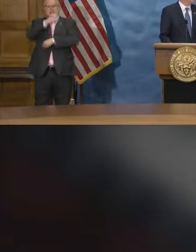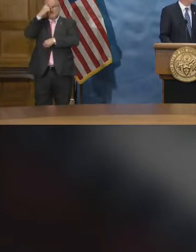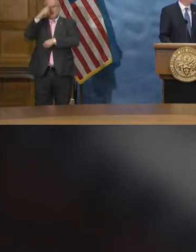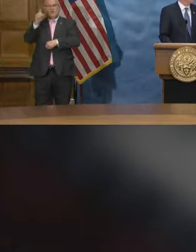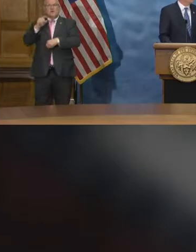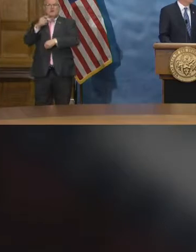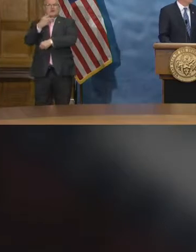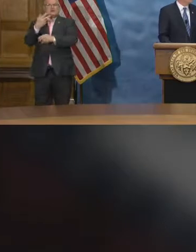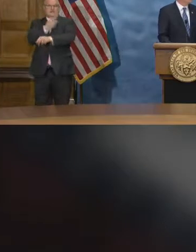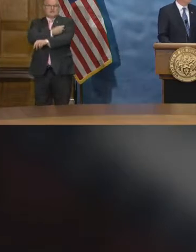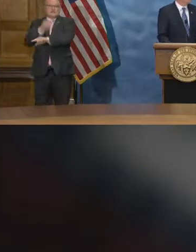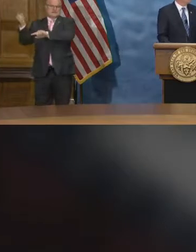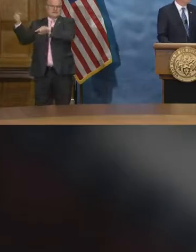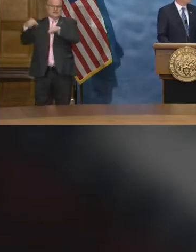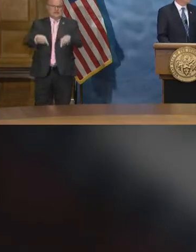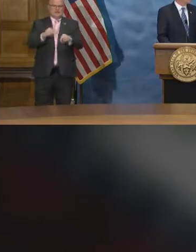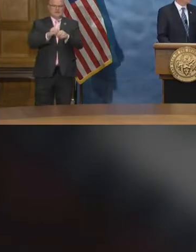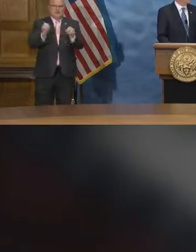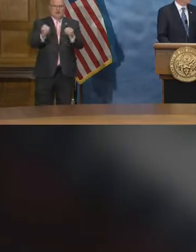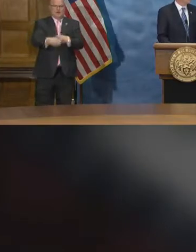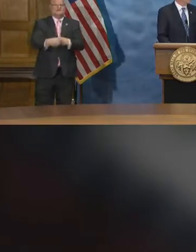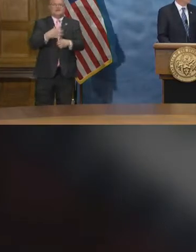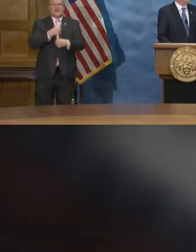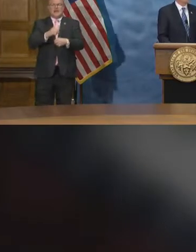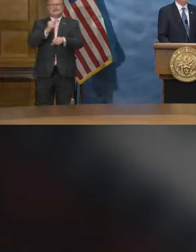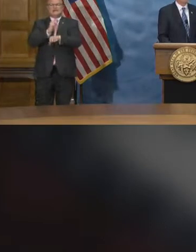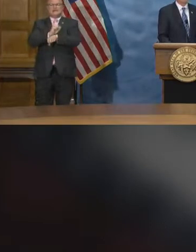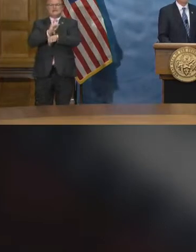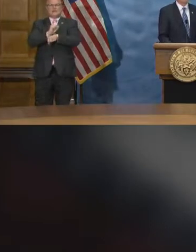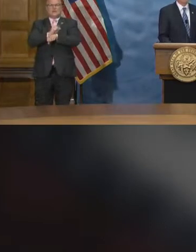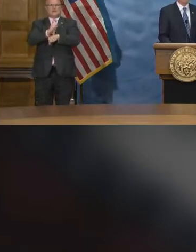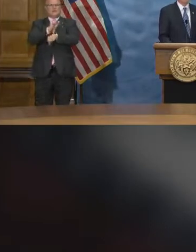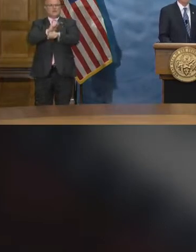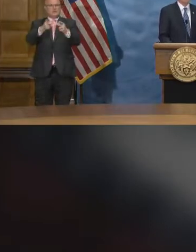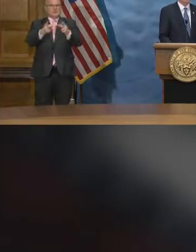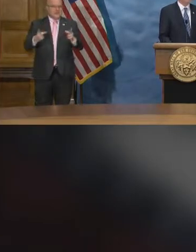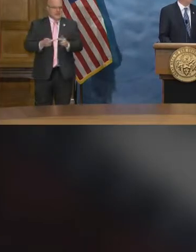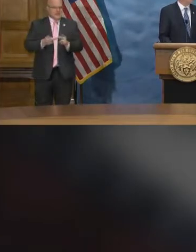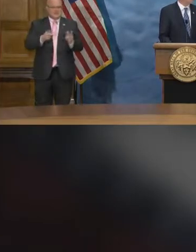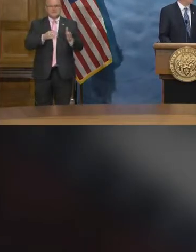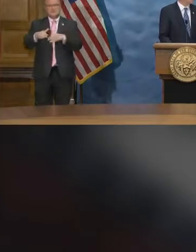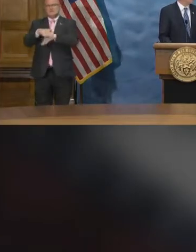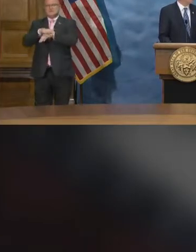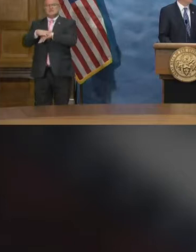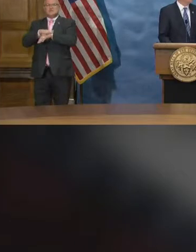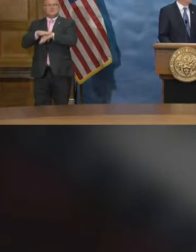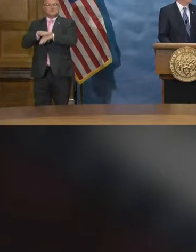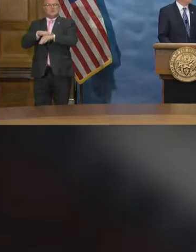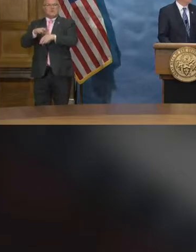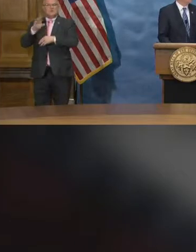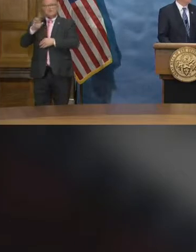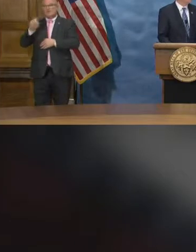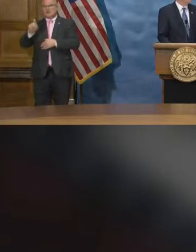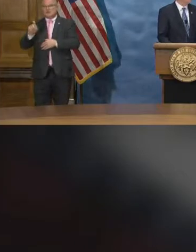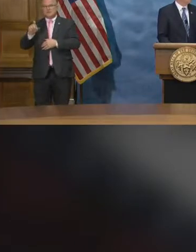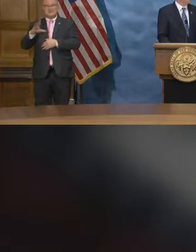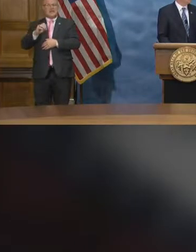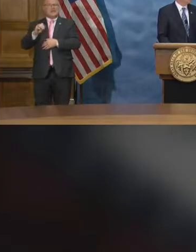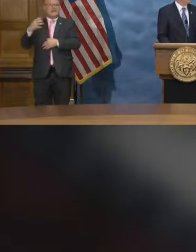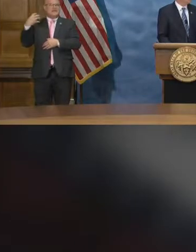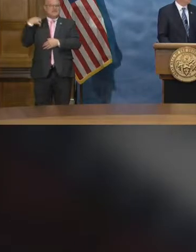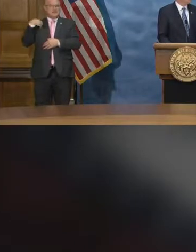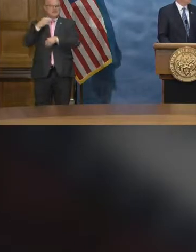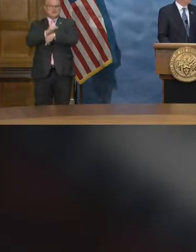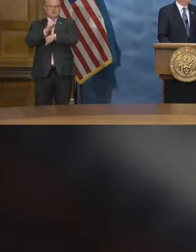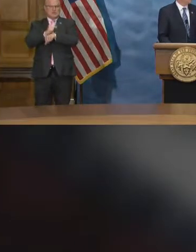these workers and they can be arranged at their work site, they can be arranged through their local provider and the employers will be working